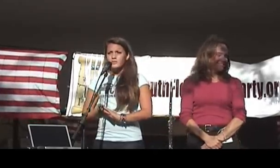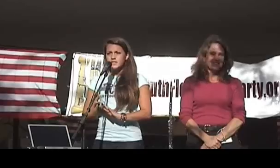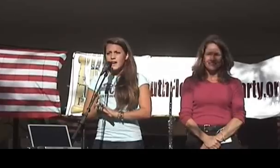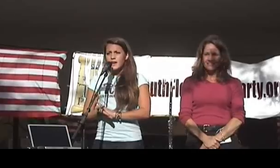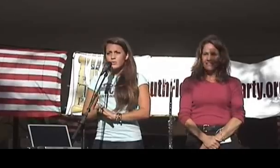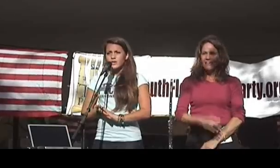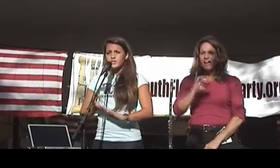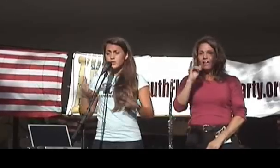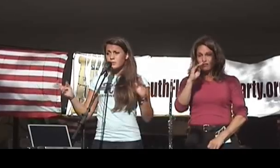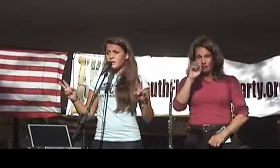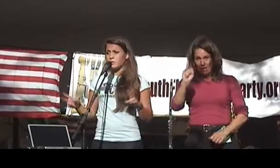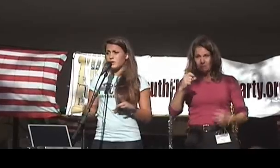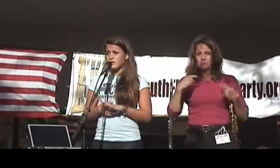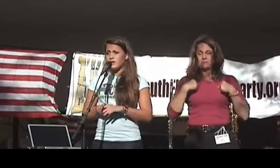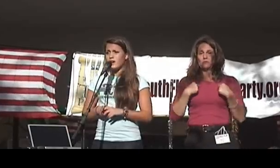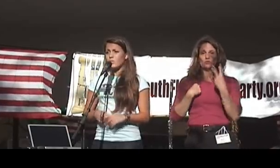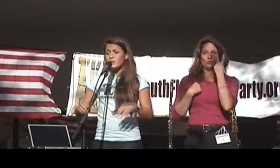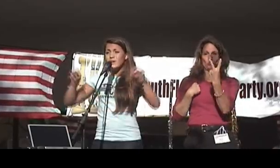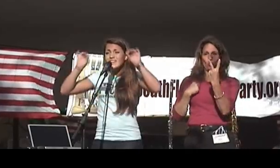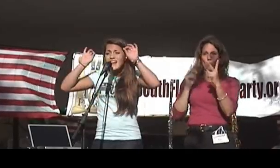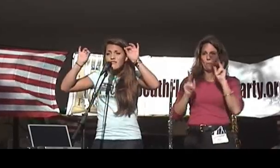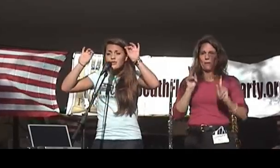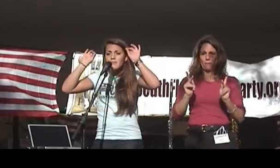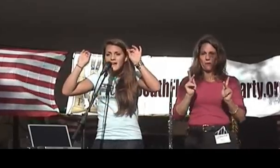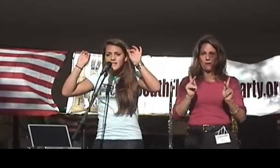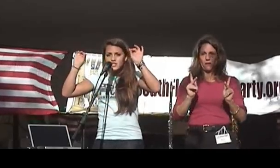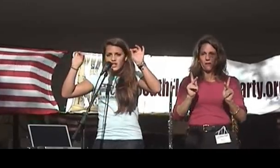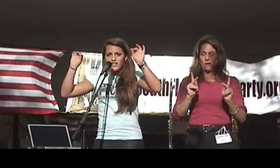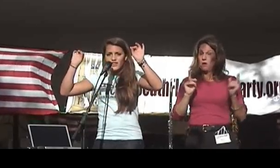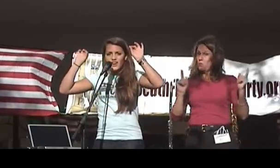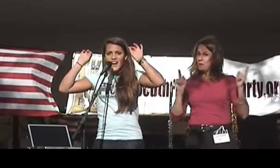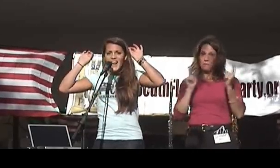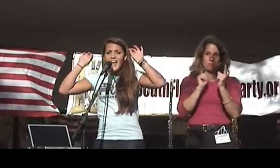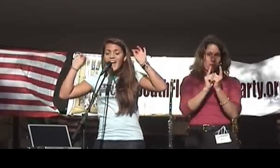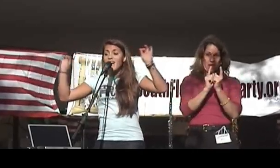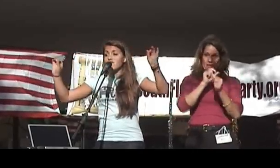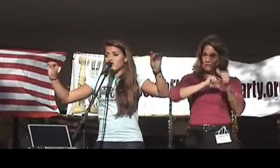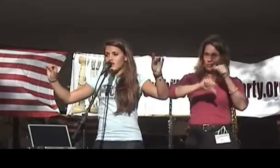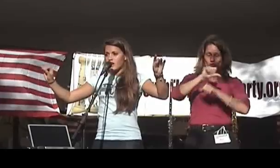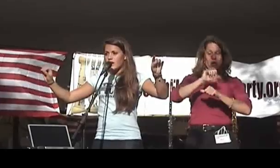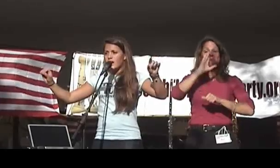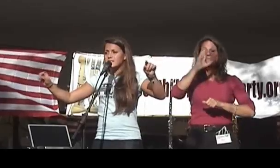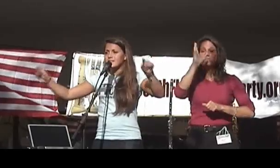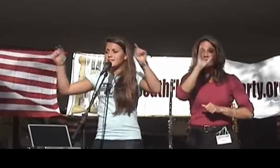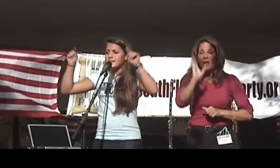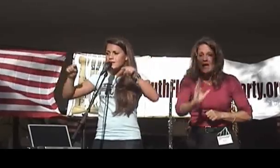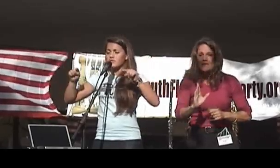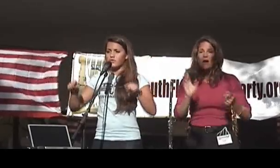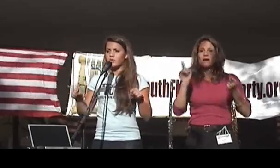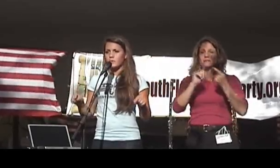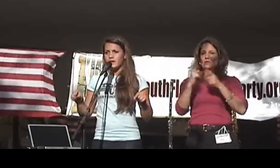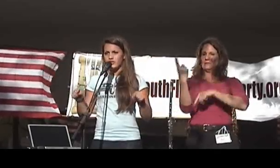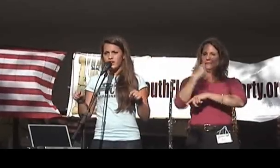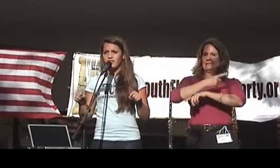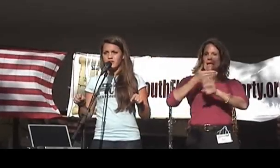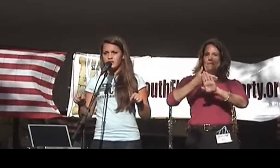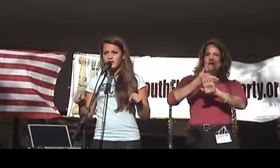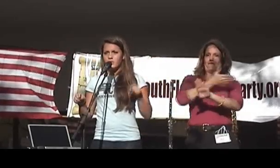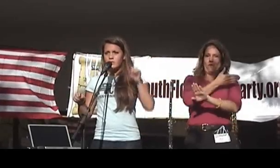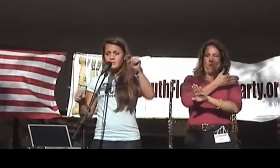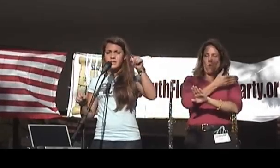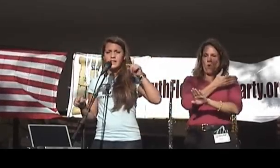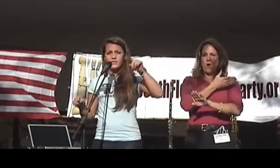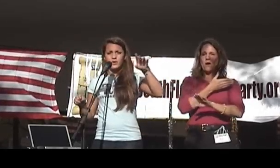James and I were two people. We'd never met each other ever until a day before we went undercover.